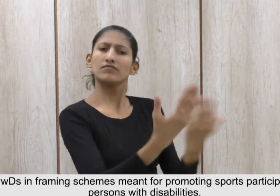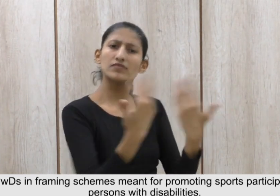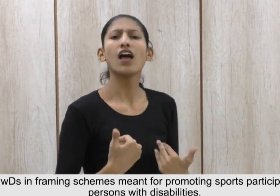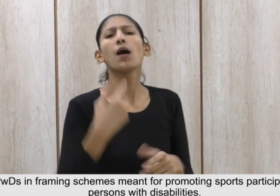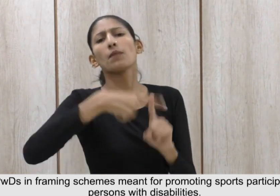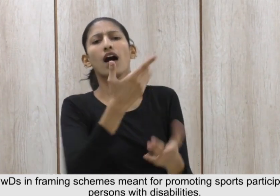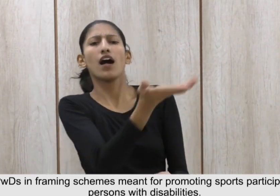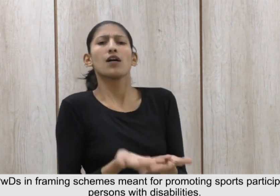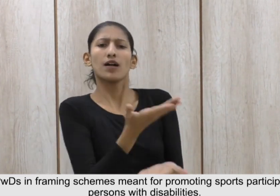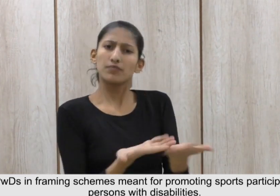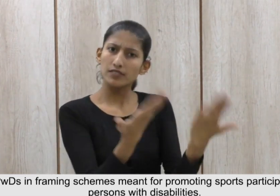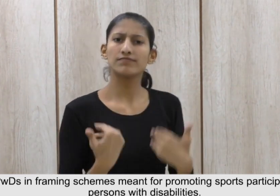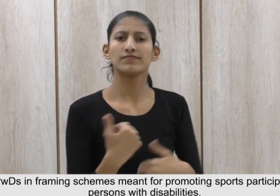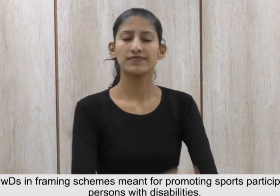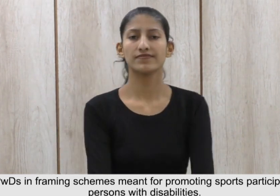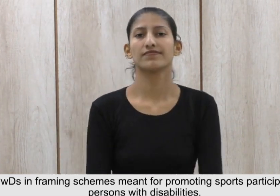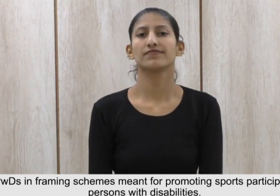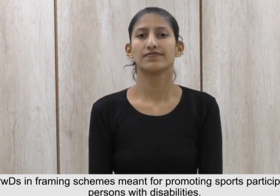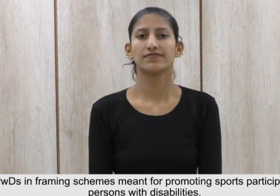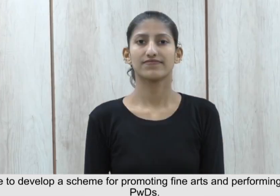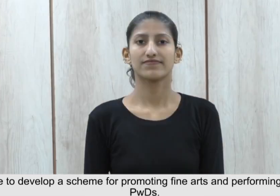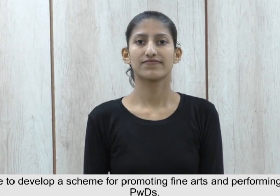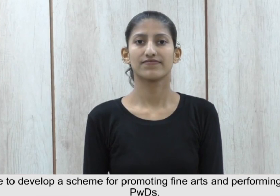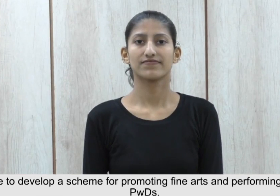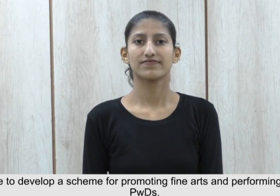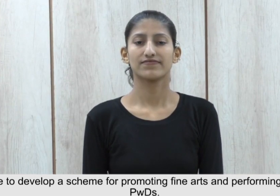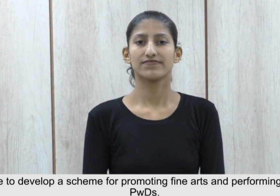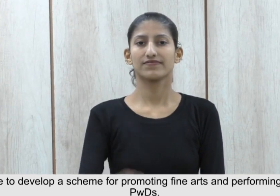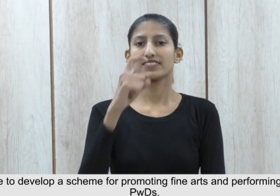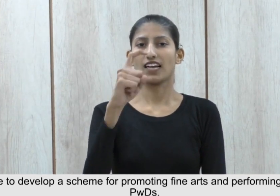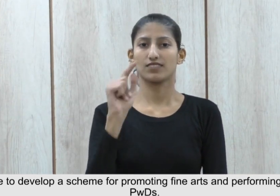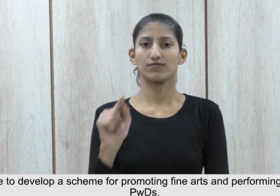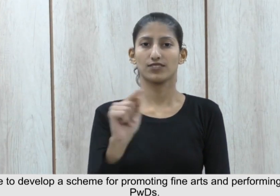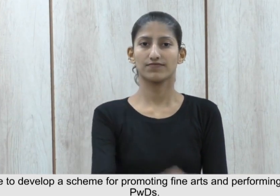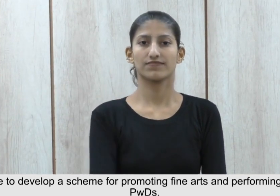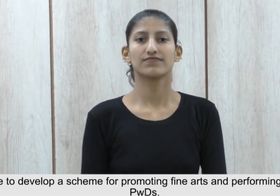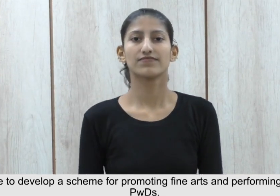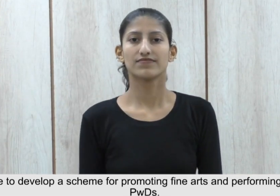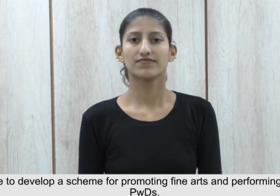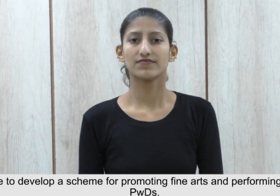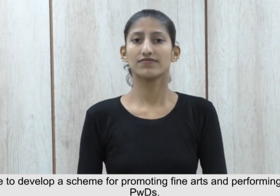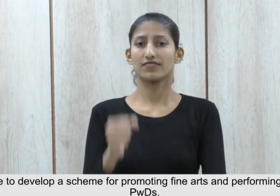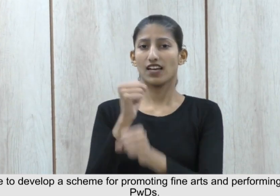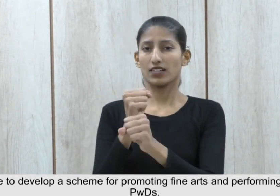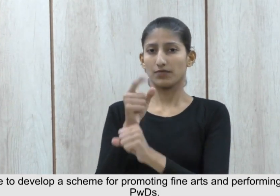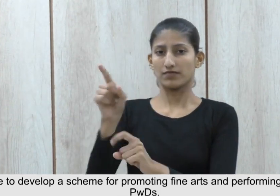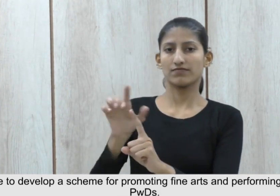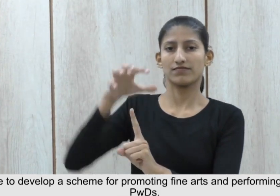with disabilities 12.1. Department